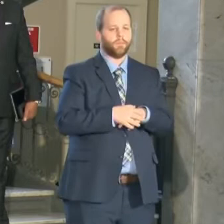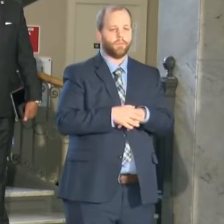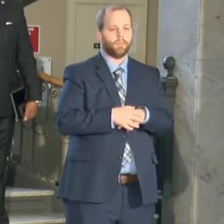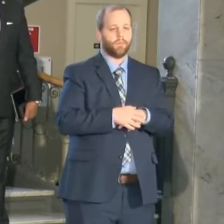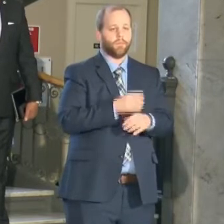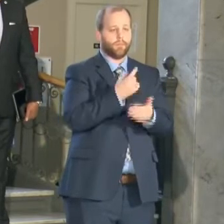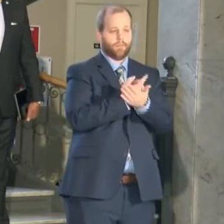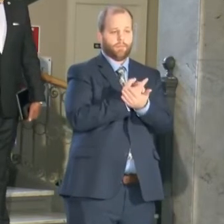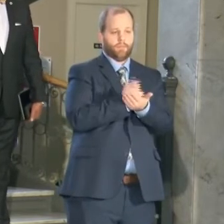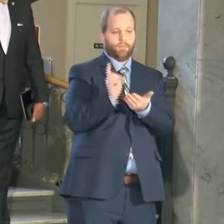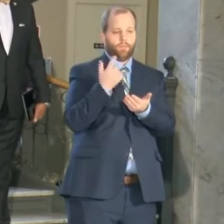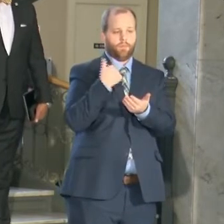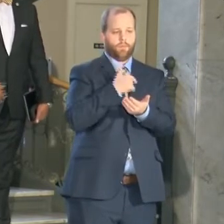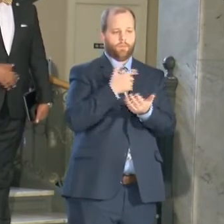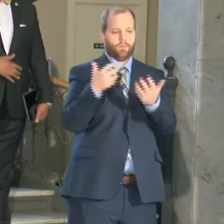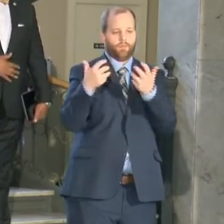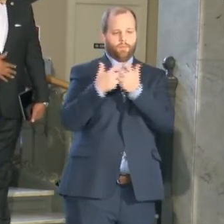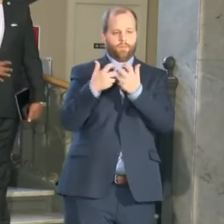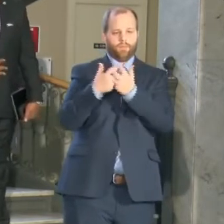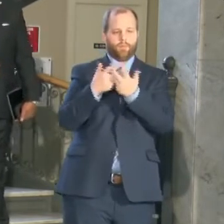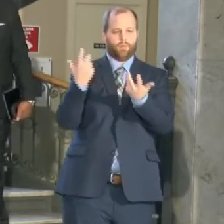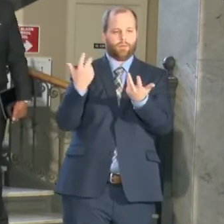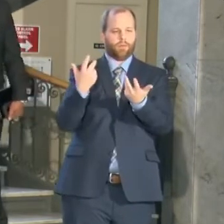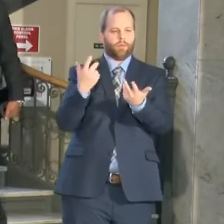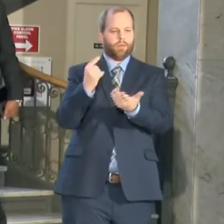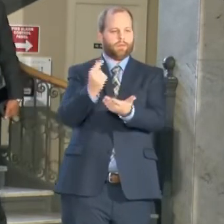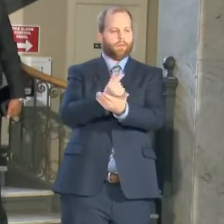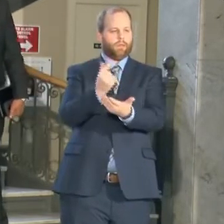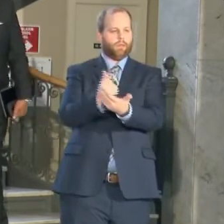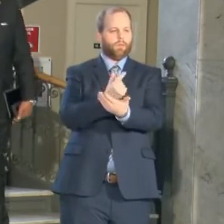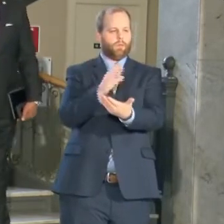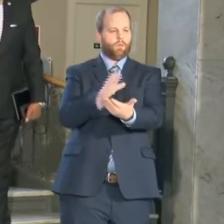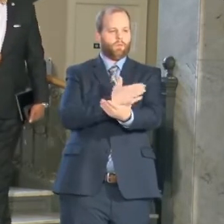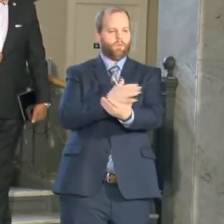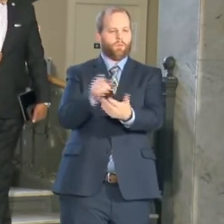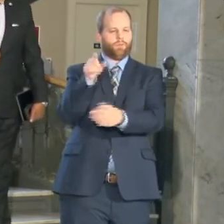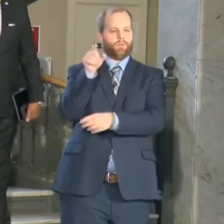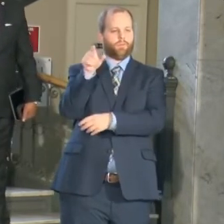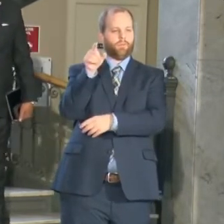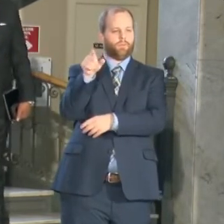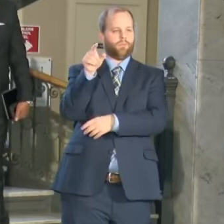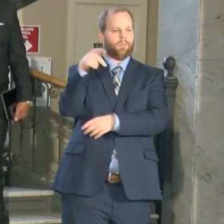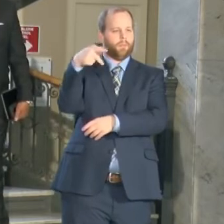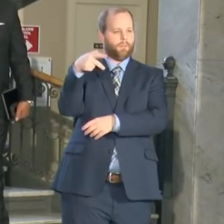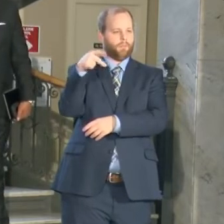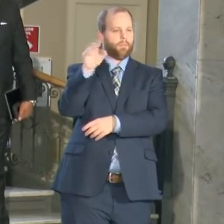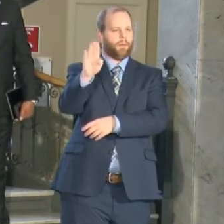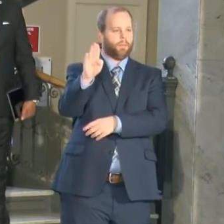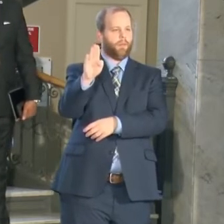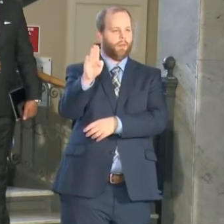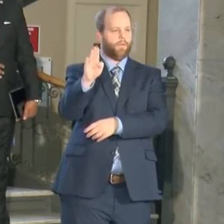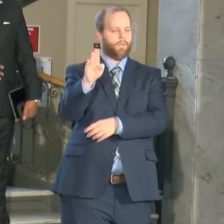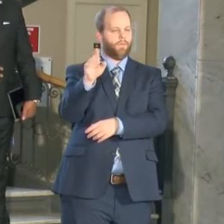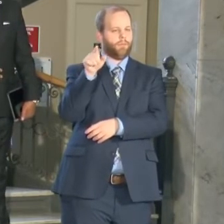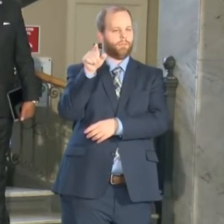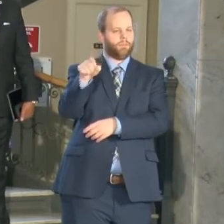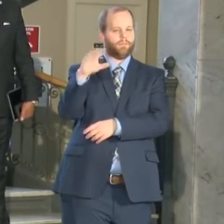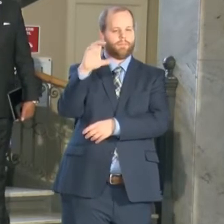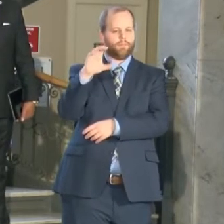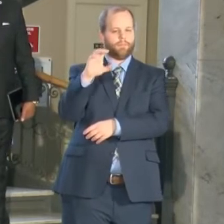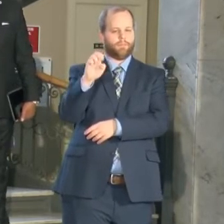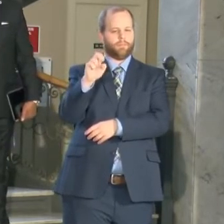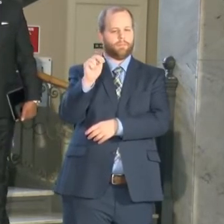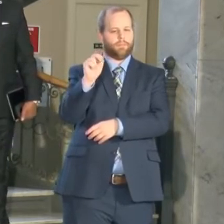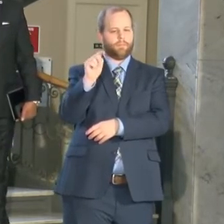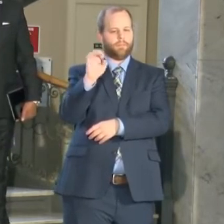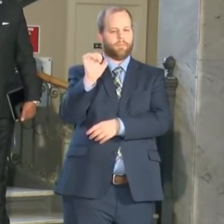partnership with a gospel choir out of Pine Bluff at Centennial Park. You all know the history of Centennial Park, but there was a video